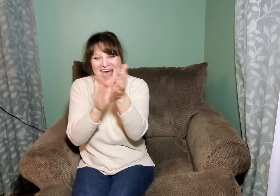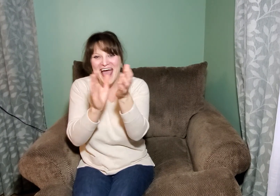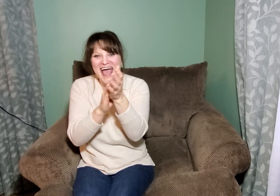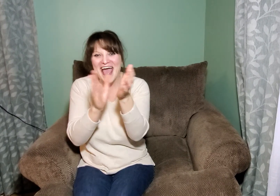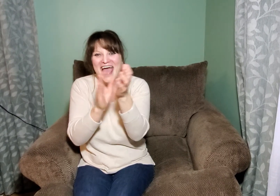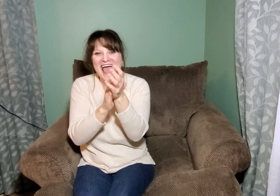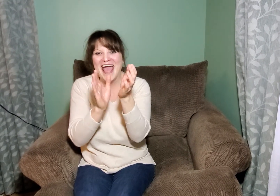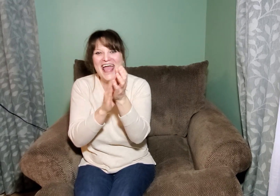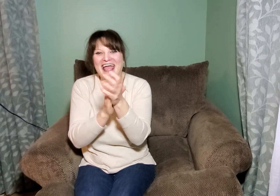Yay!